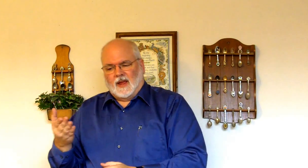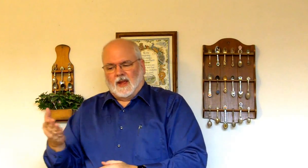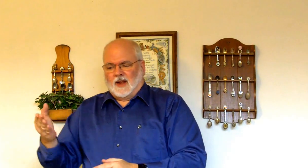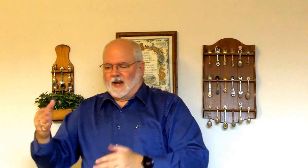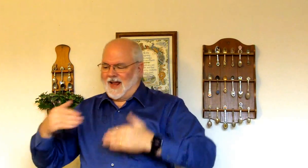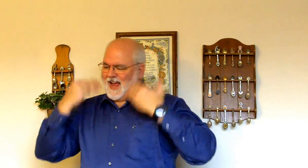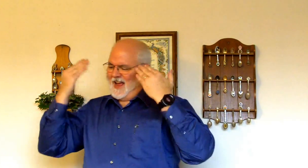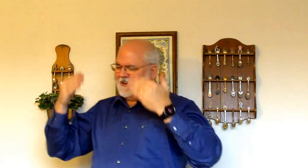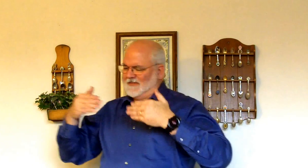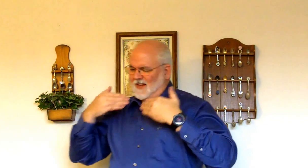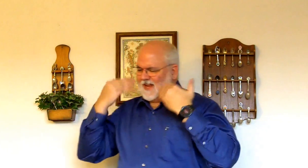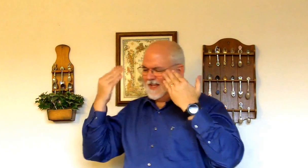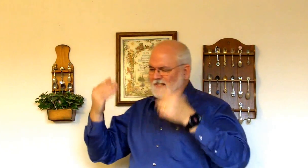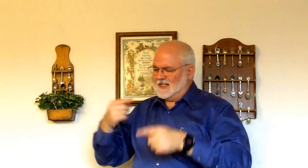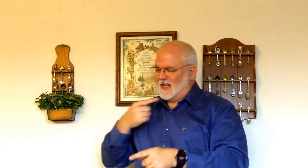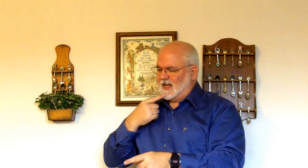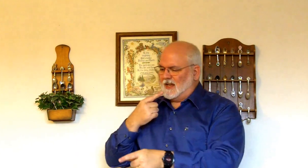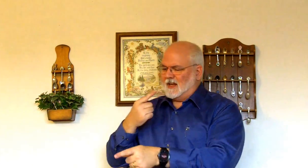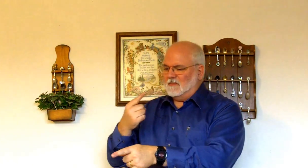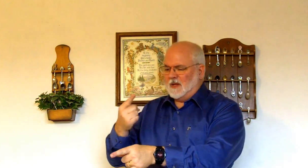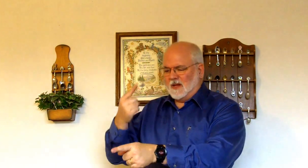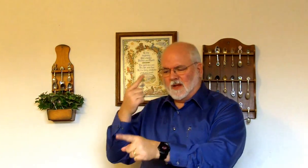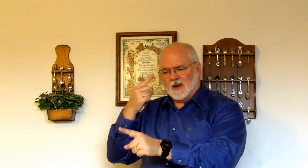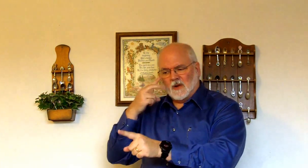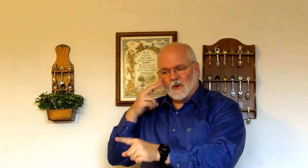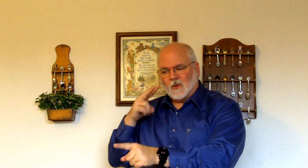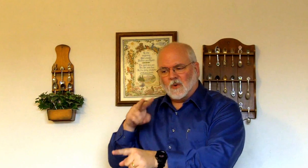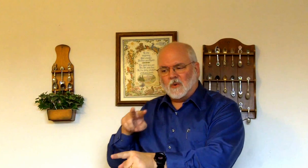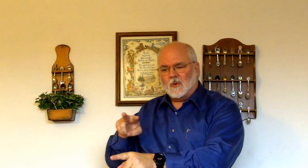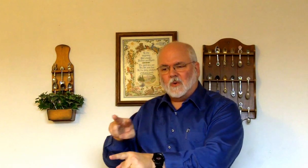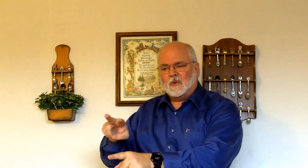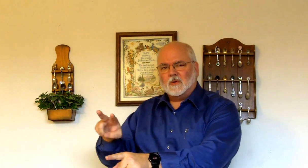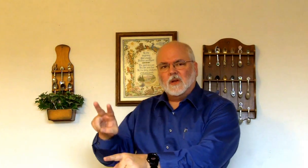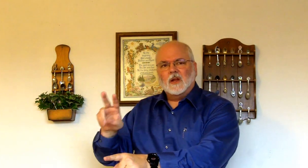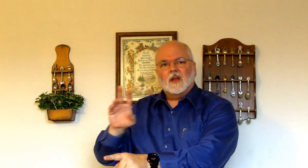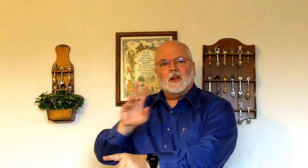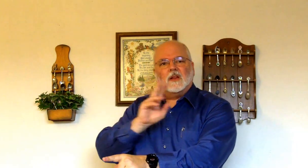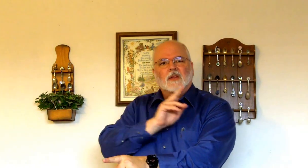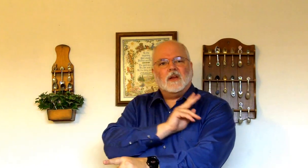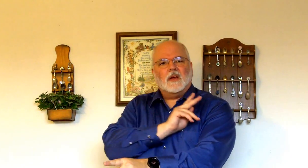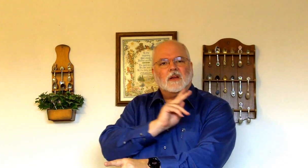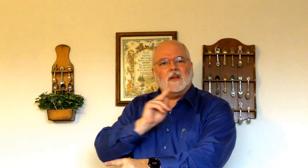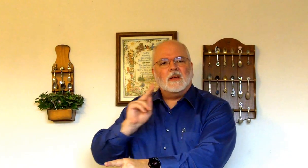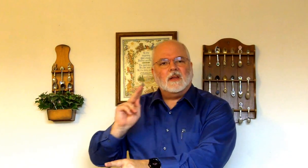laughed and said behold the king